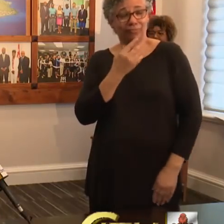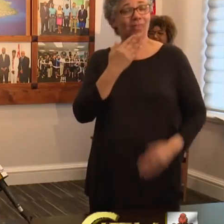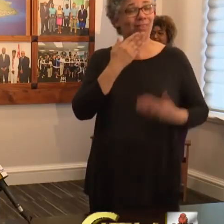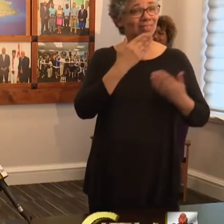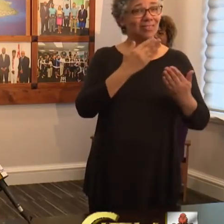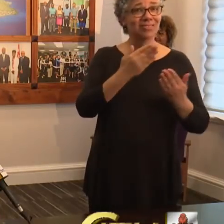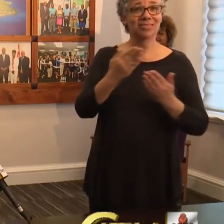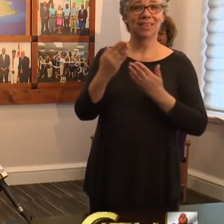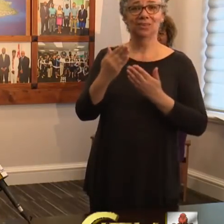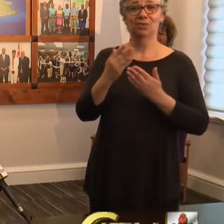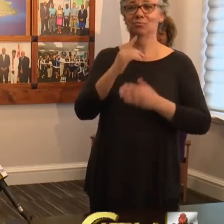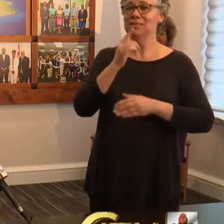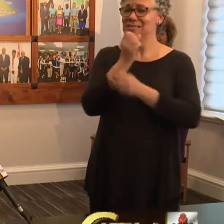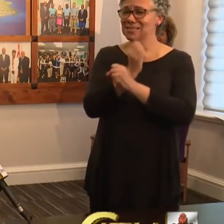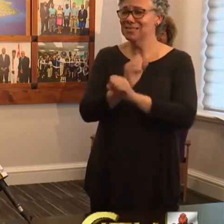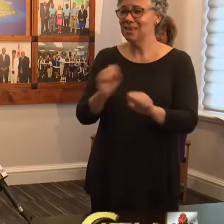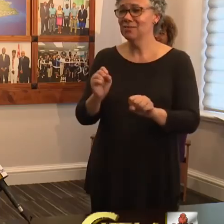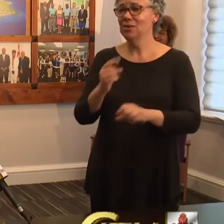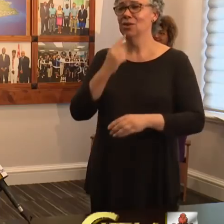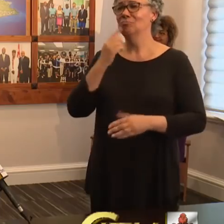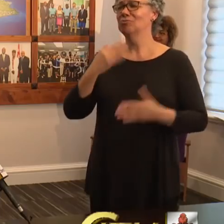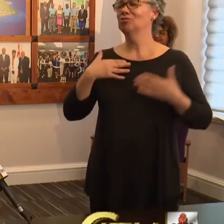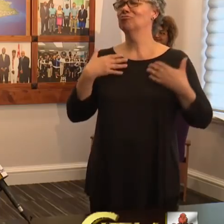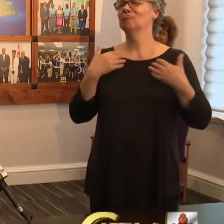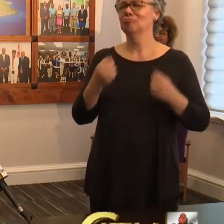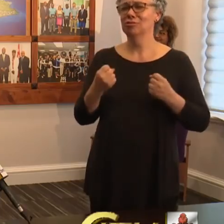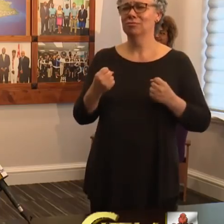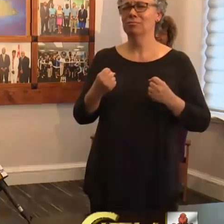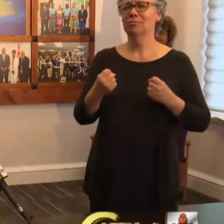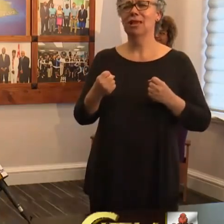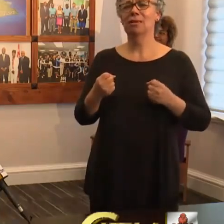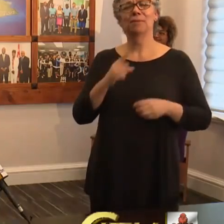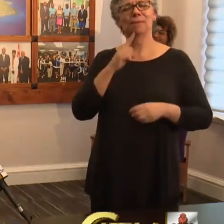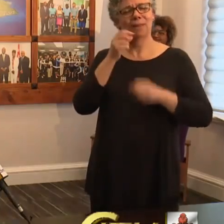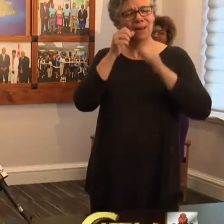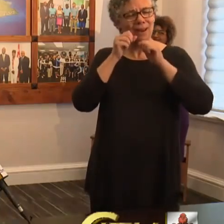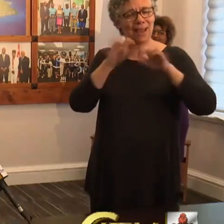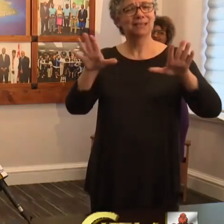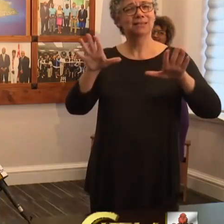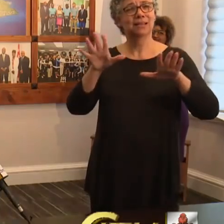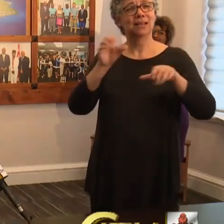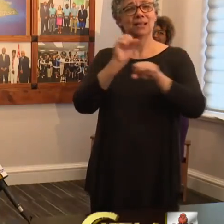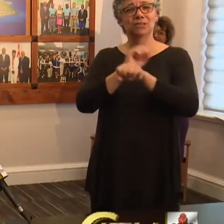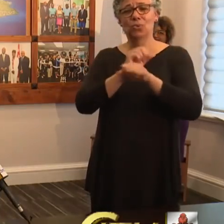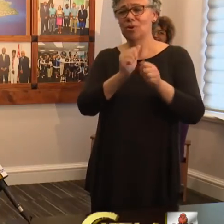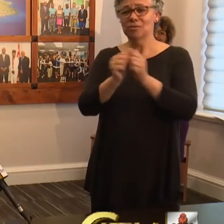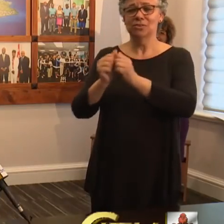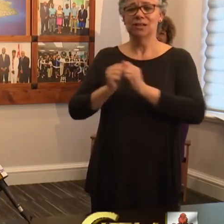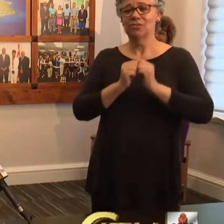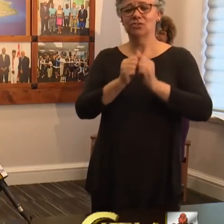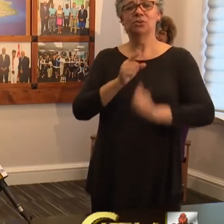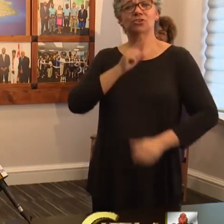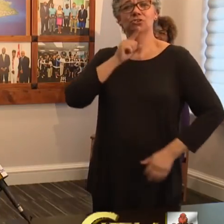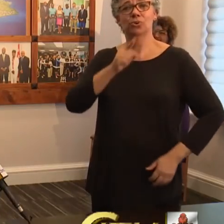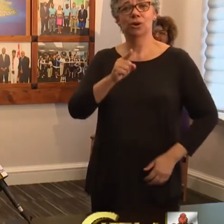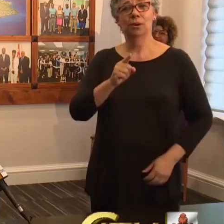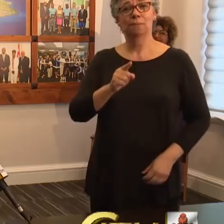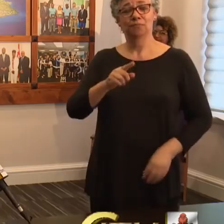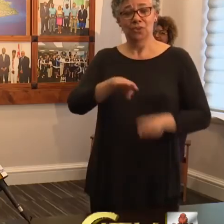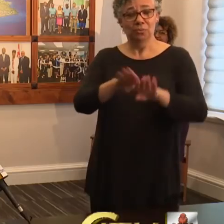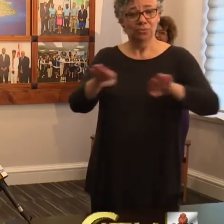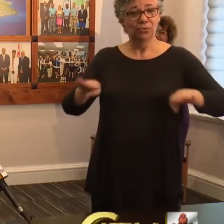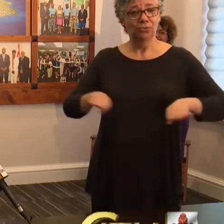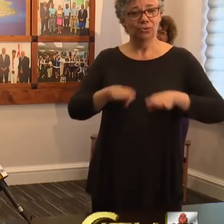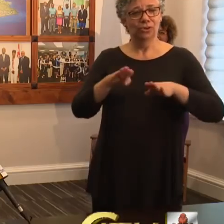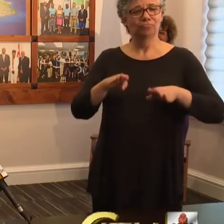you. Be safe. Be well. Be blessed. And let us all work together to ensure that Bermuda emerges